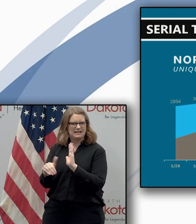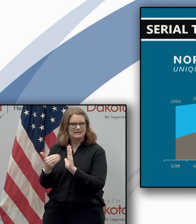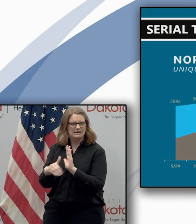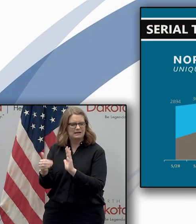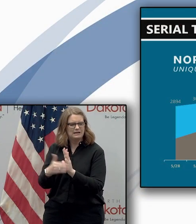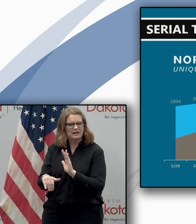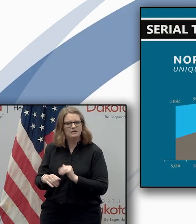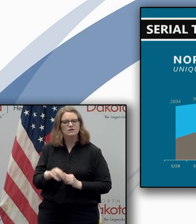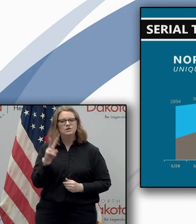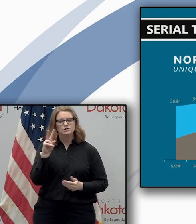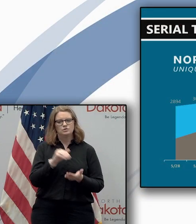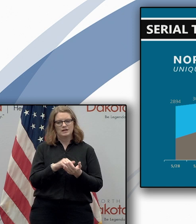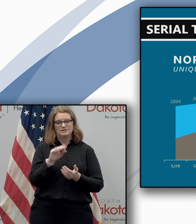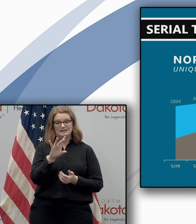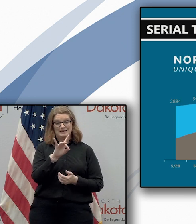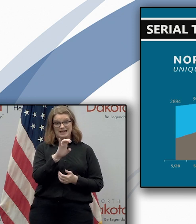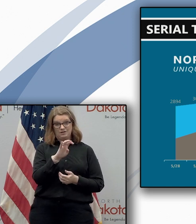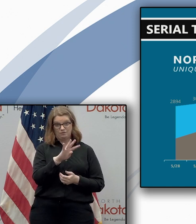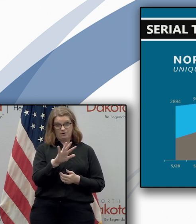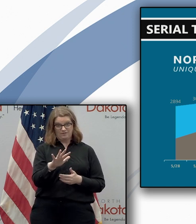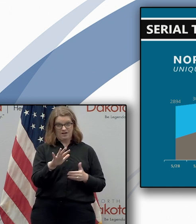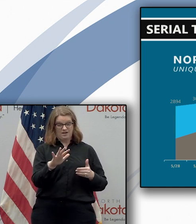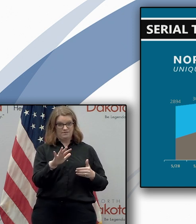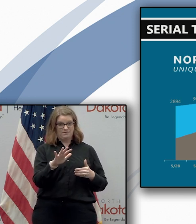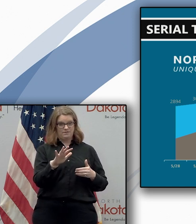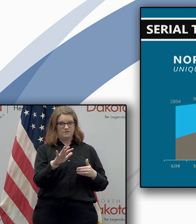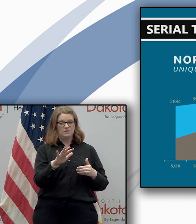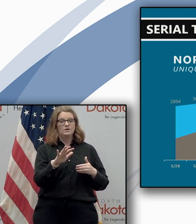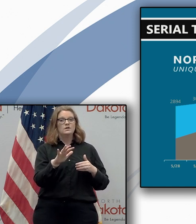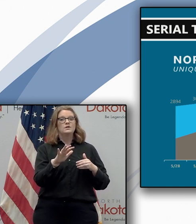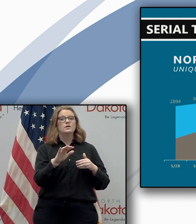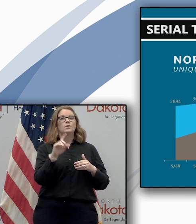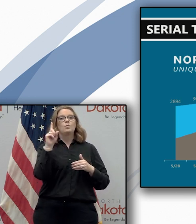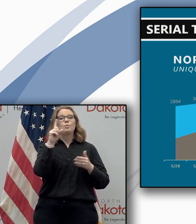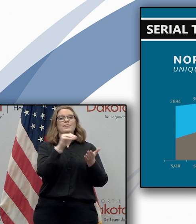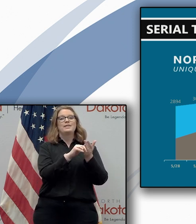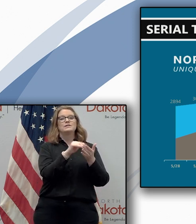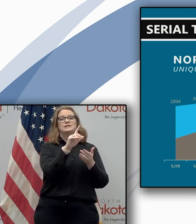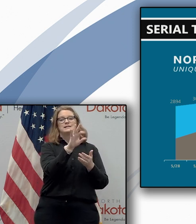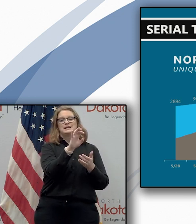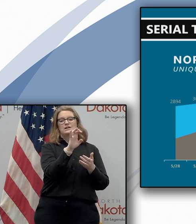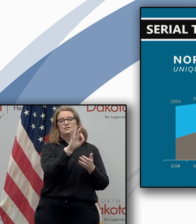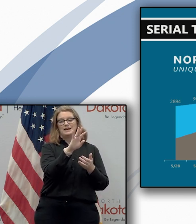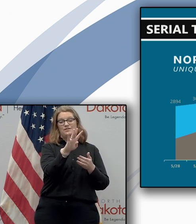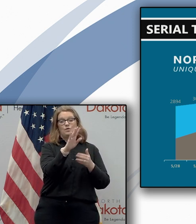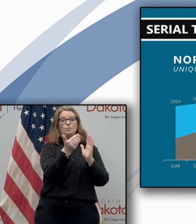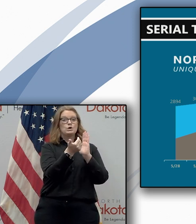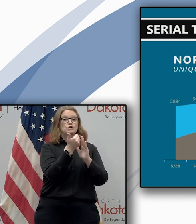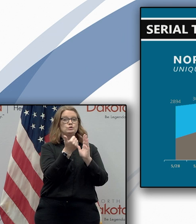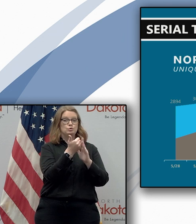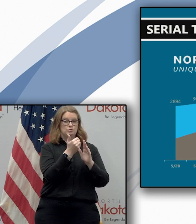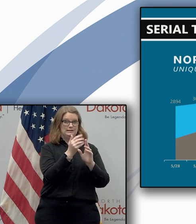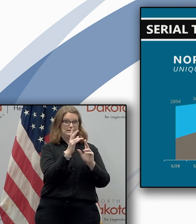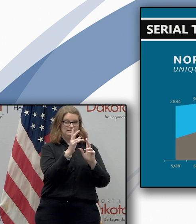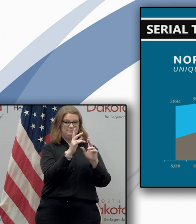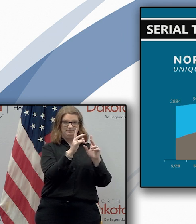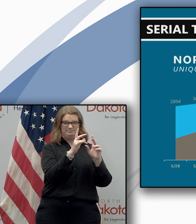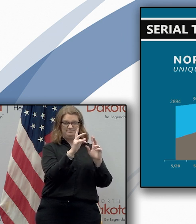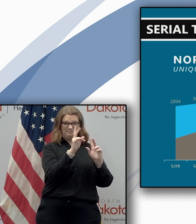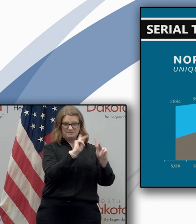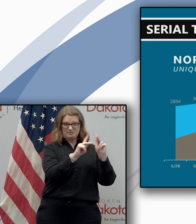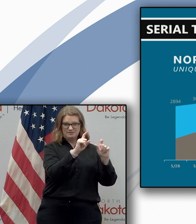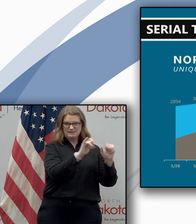of 2845 uh just under a thousand 994 were newly tested north dakotans and